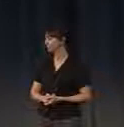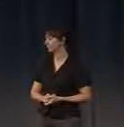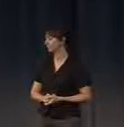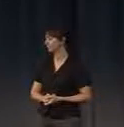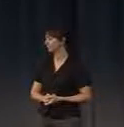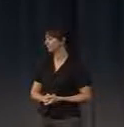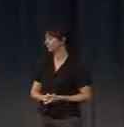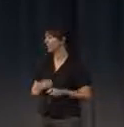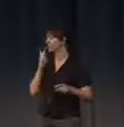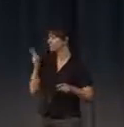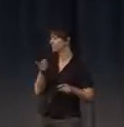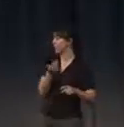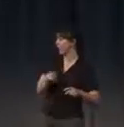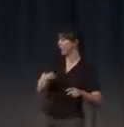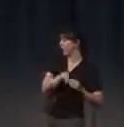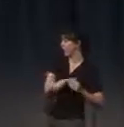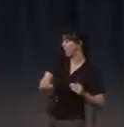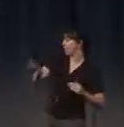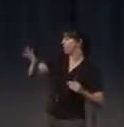They put out, again.